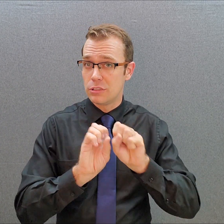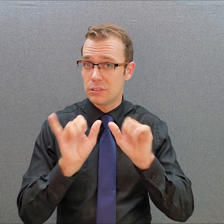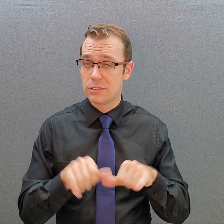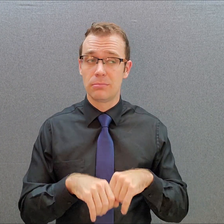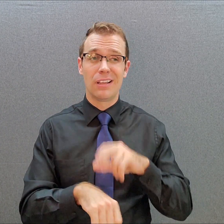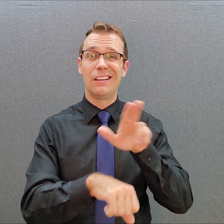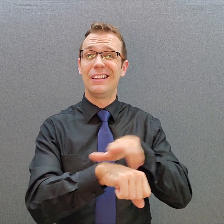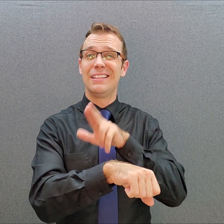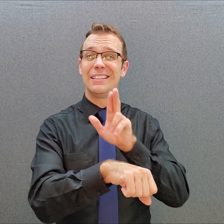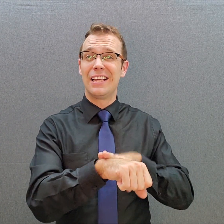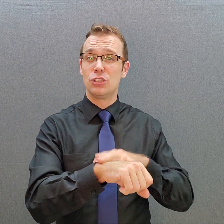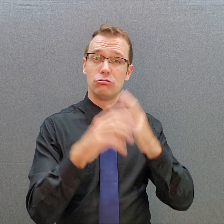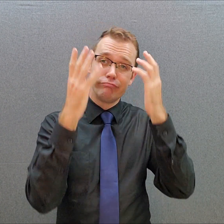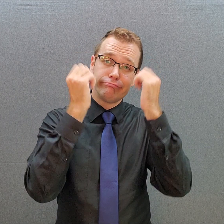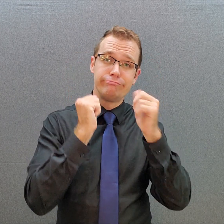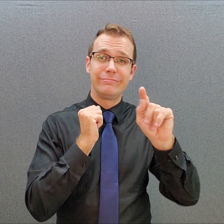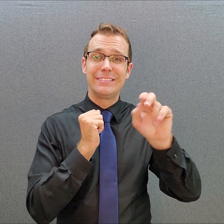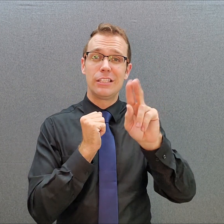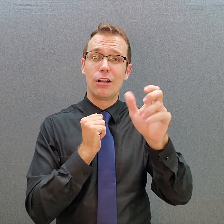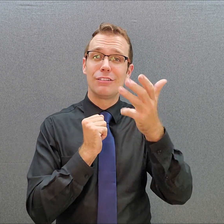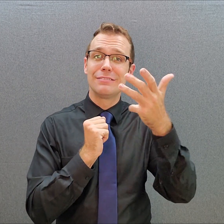National Terrorism Advisory System.